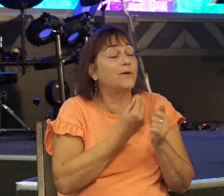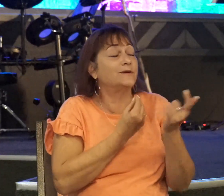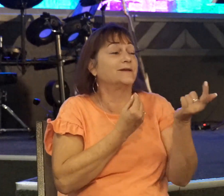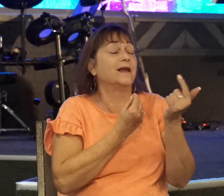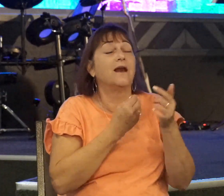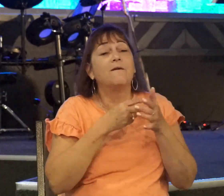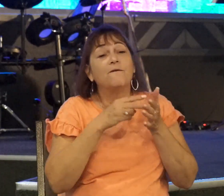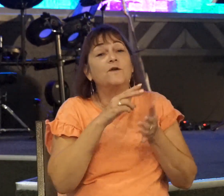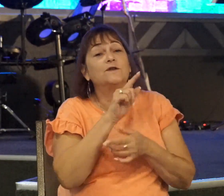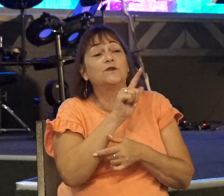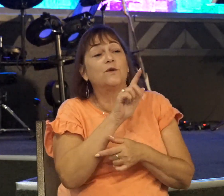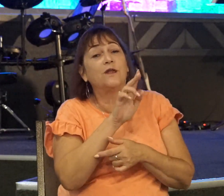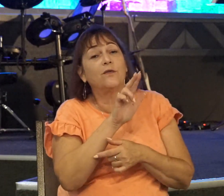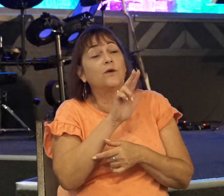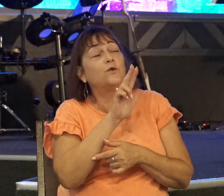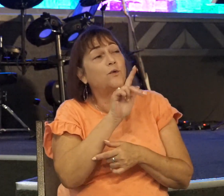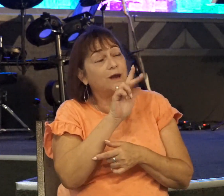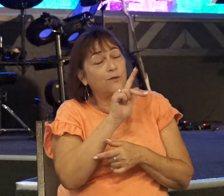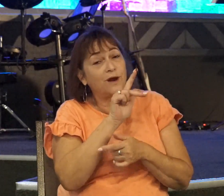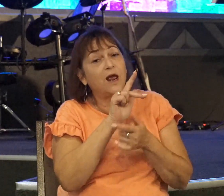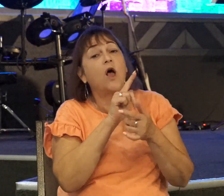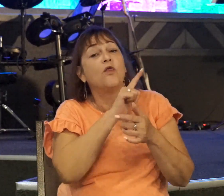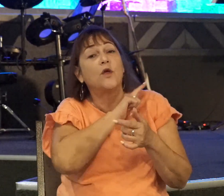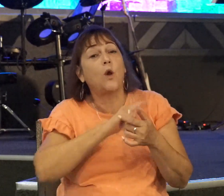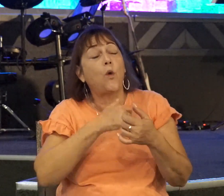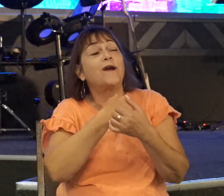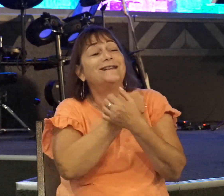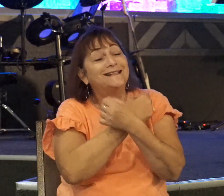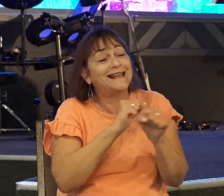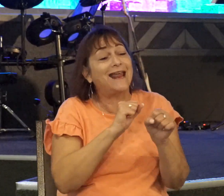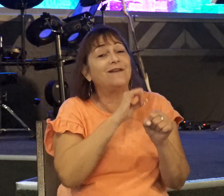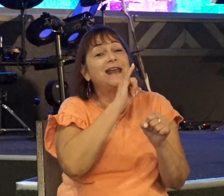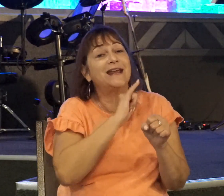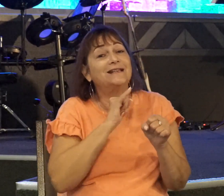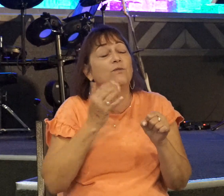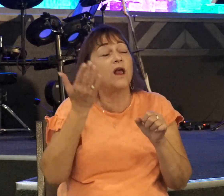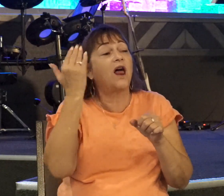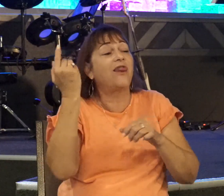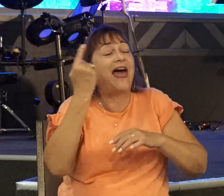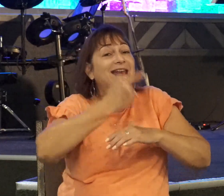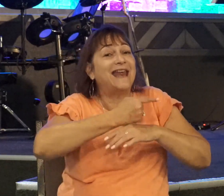says, the Lord saved Israel that day. And the battle shifted to Beth-haven.